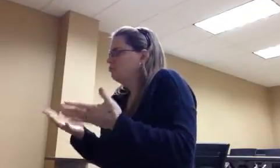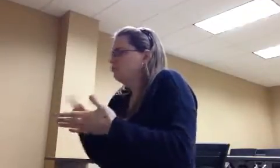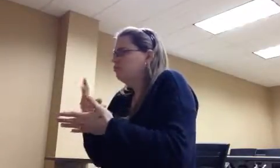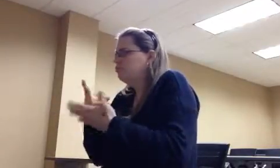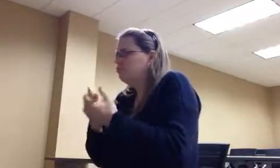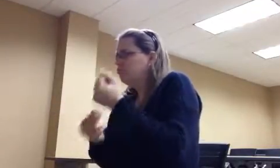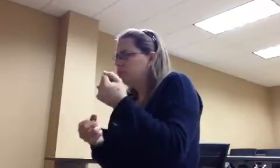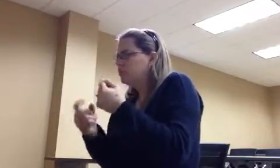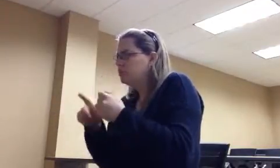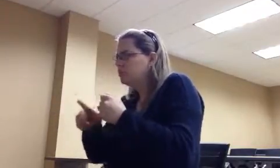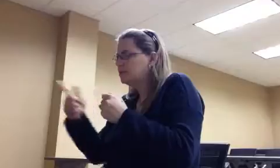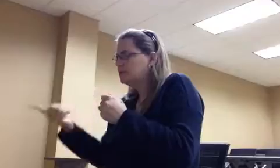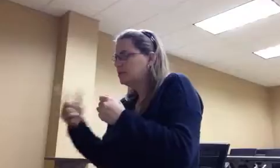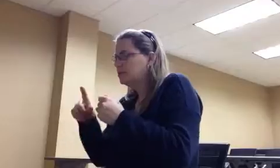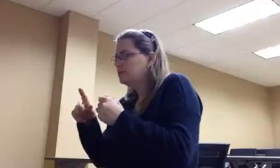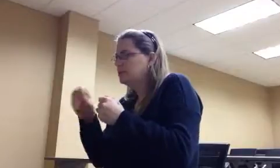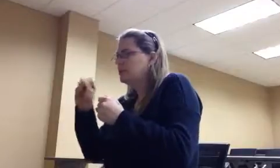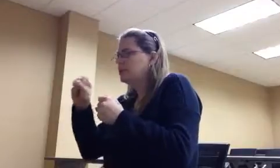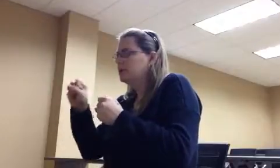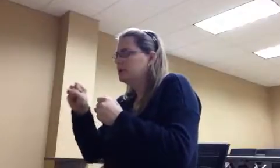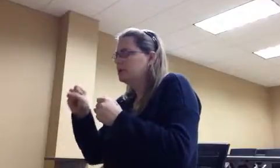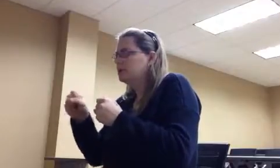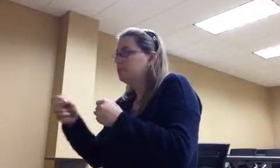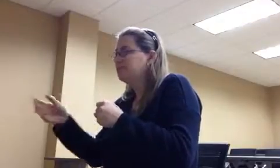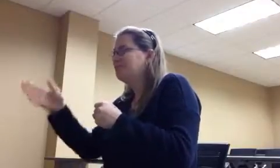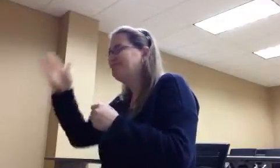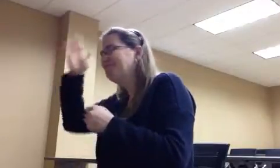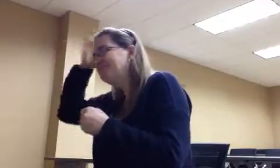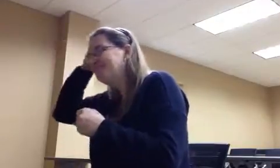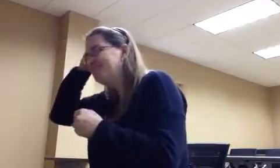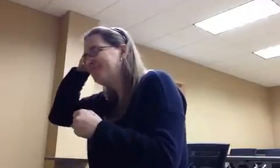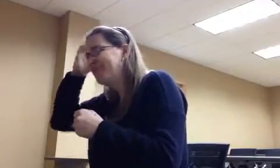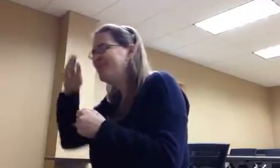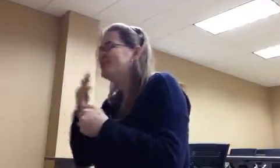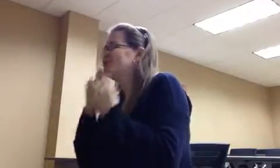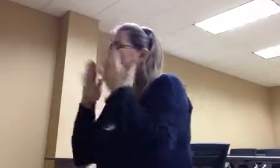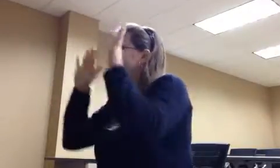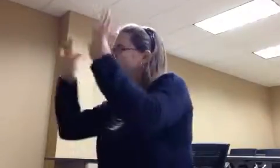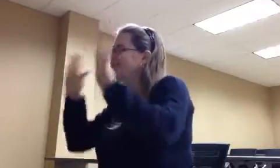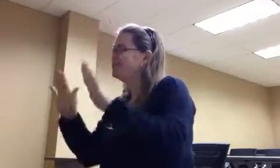reply. So I'll give you a pat on the head. And I'll like, great. You can do it on both sides if you'd like.